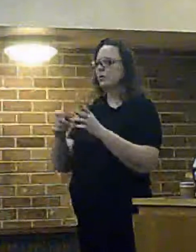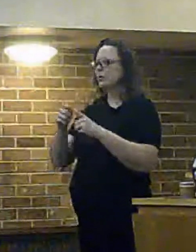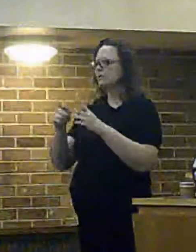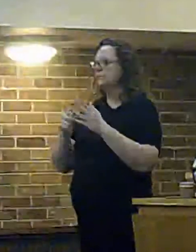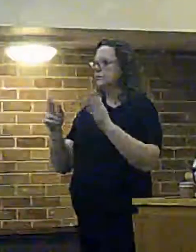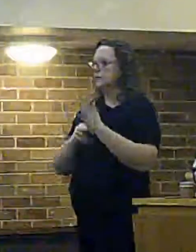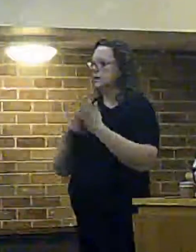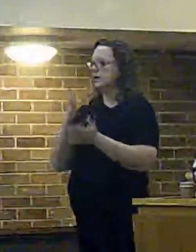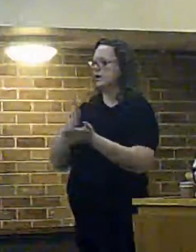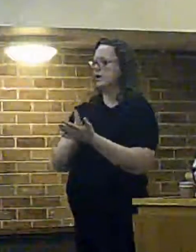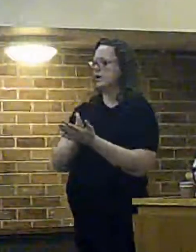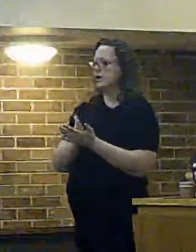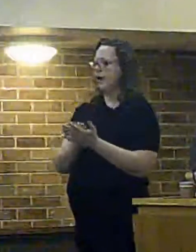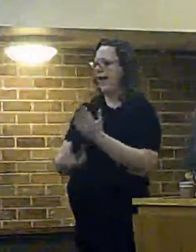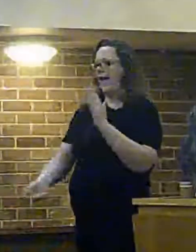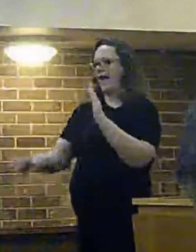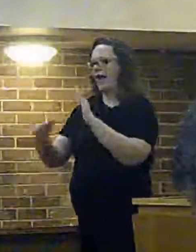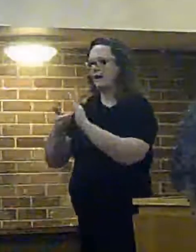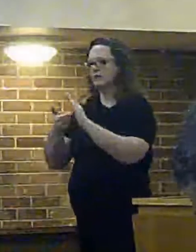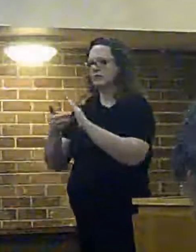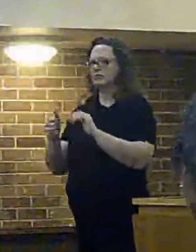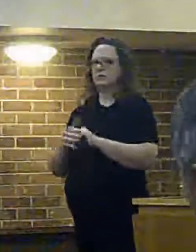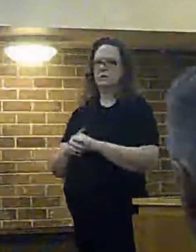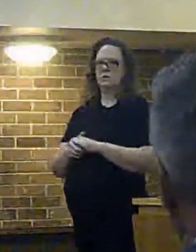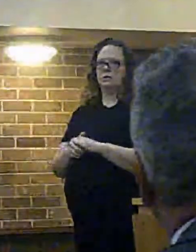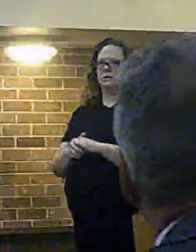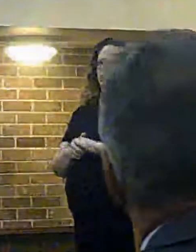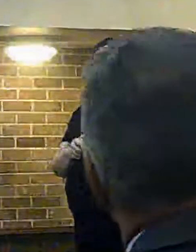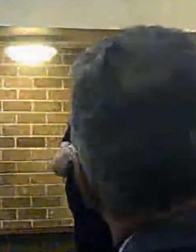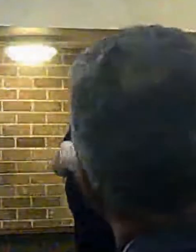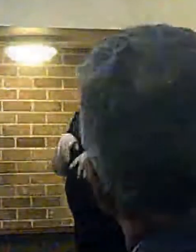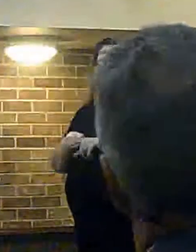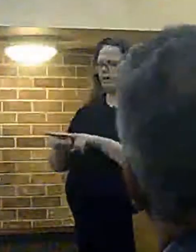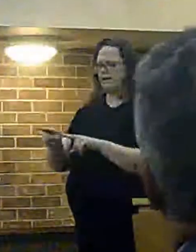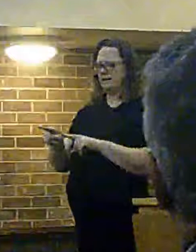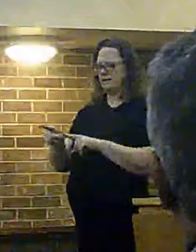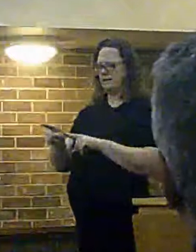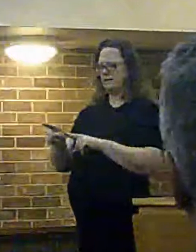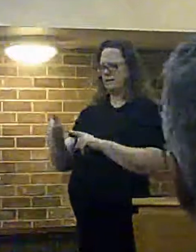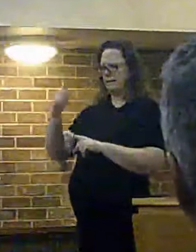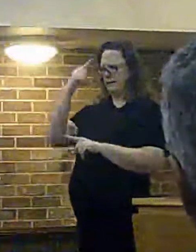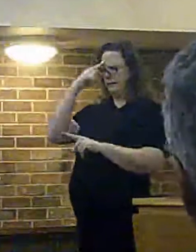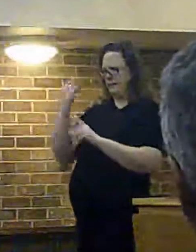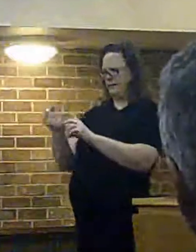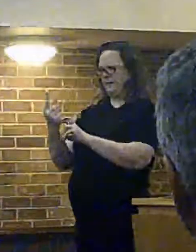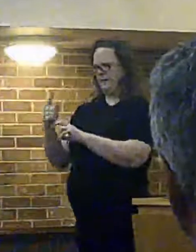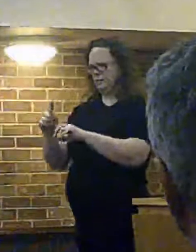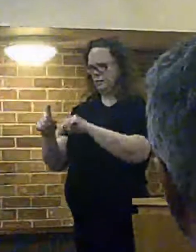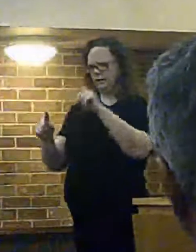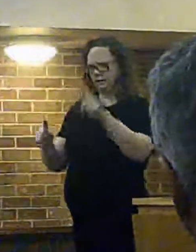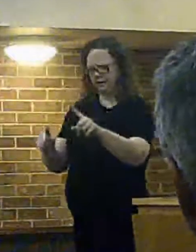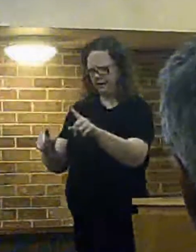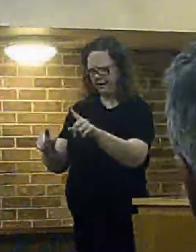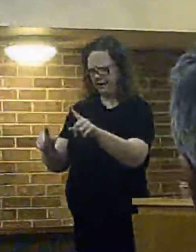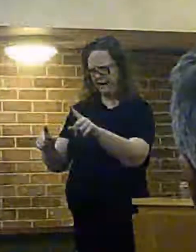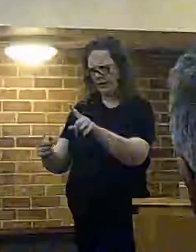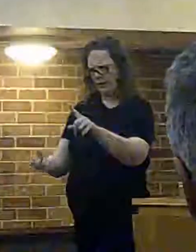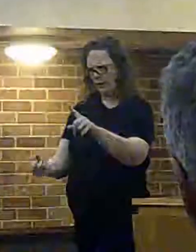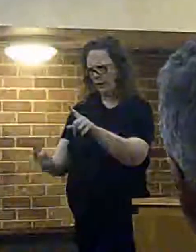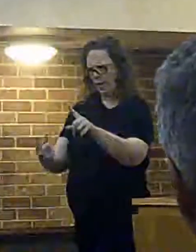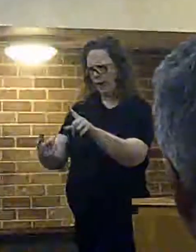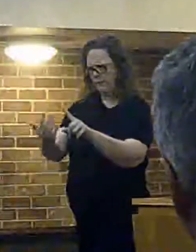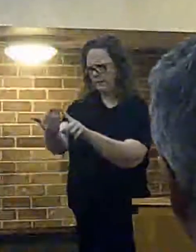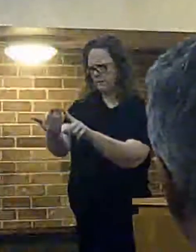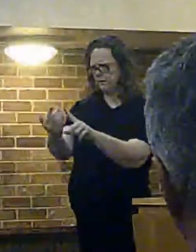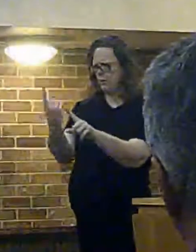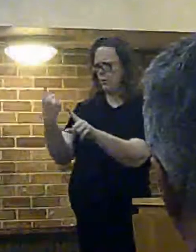a definitive prediction because you're almost trying to map back from an incident, if you like. You'd